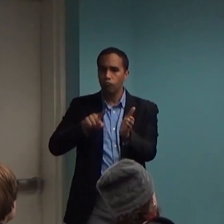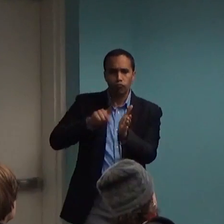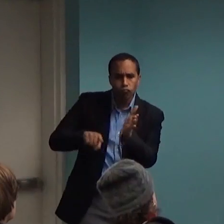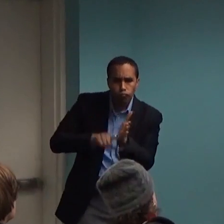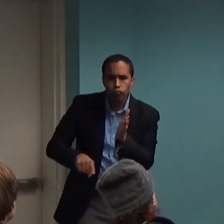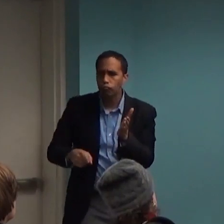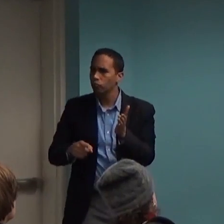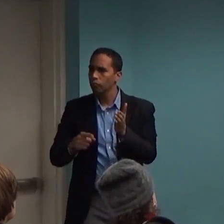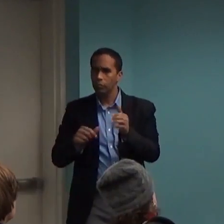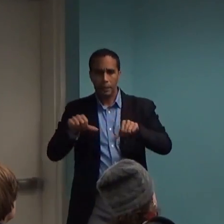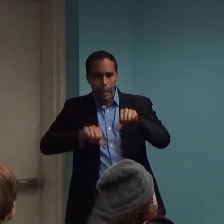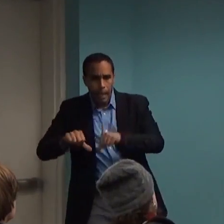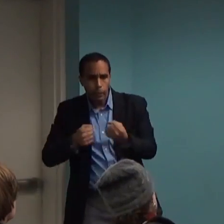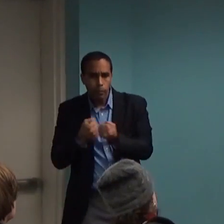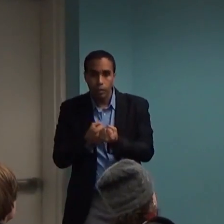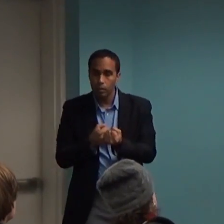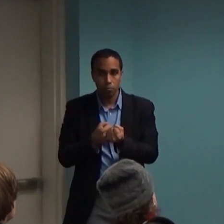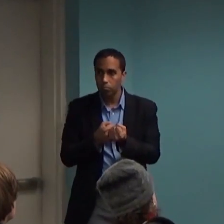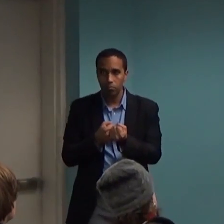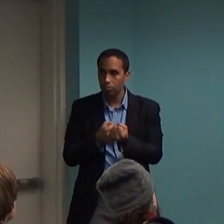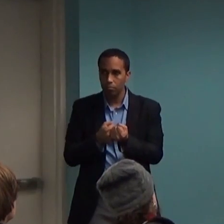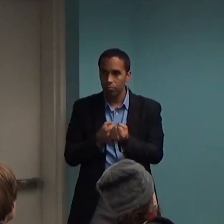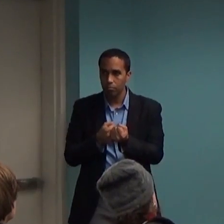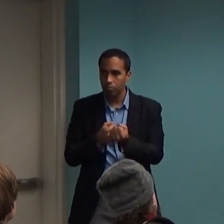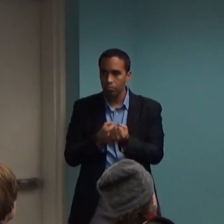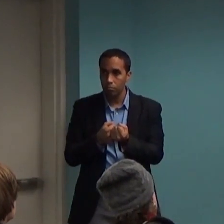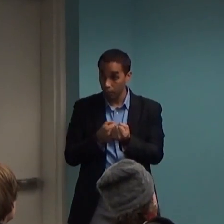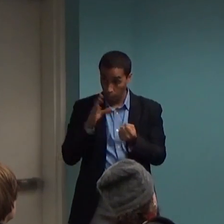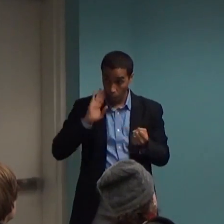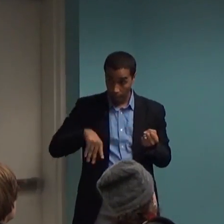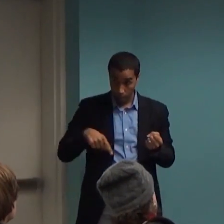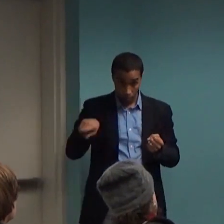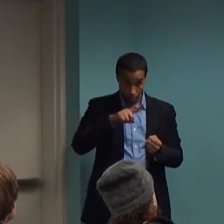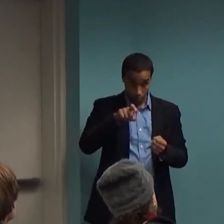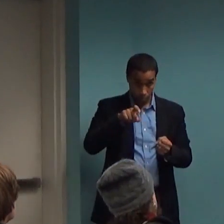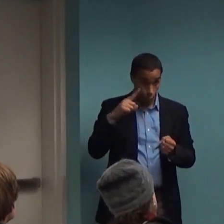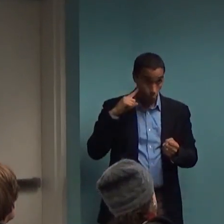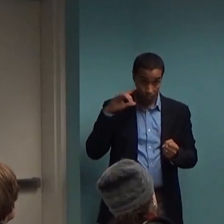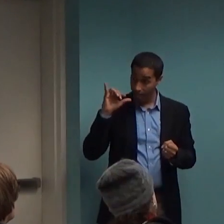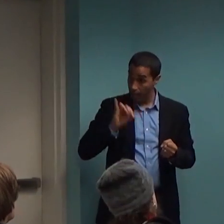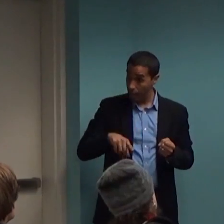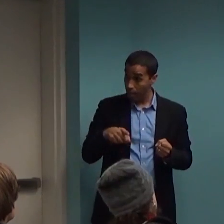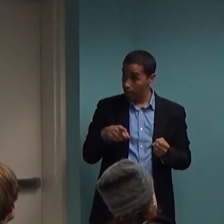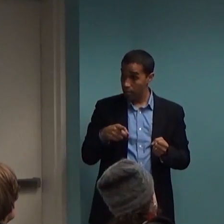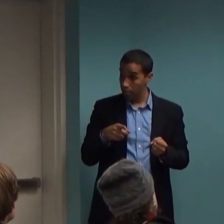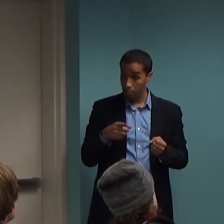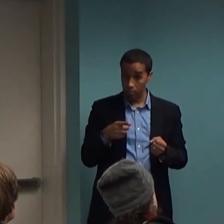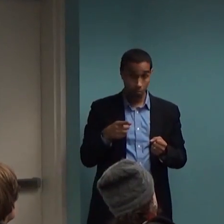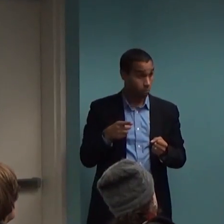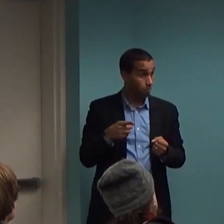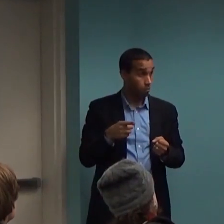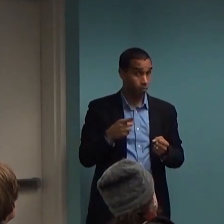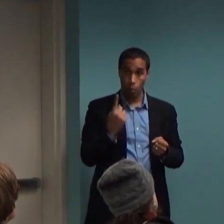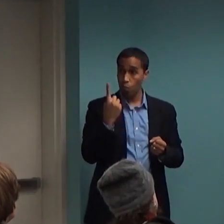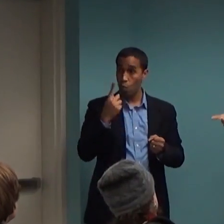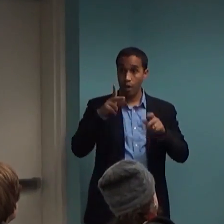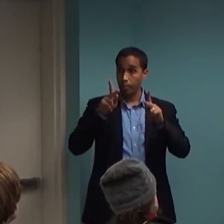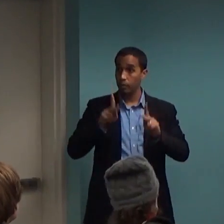And that probably is a surprise to you. How many of you have heard that before? How many of you have ever heard someone say? You've heard that. One person. One, two, three.